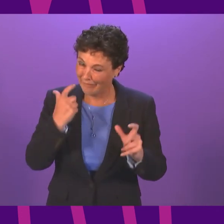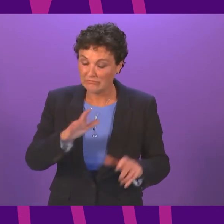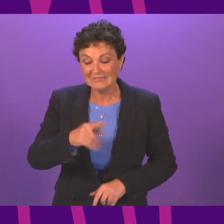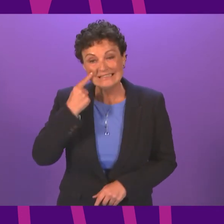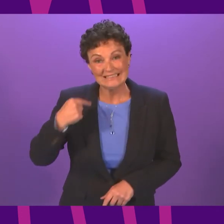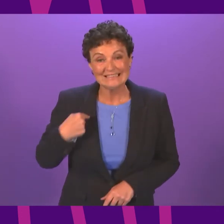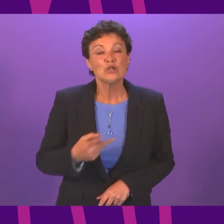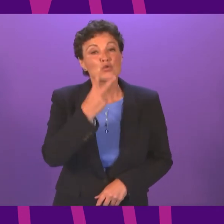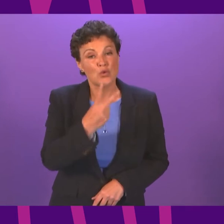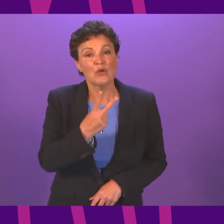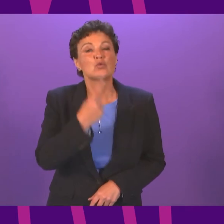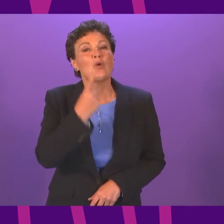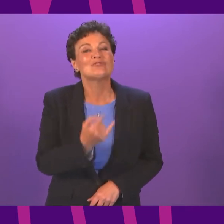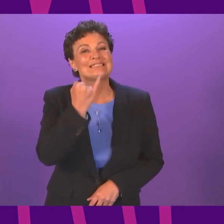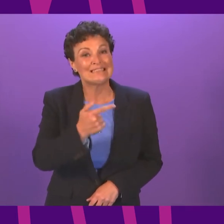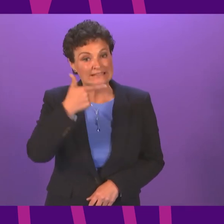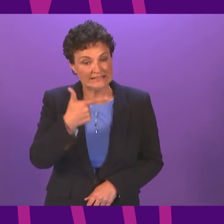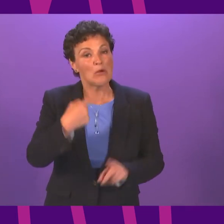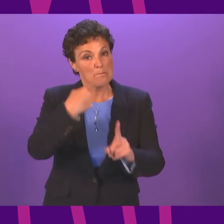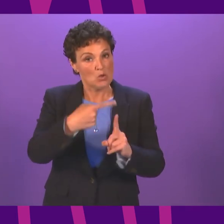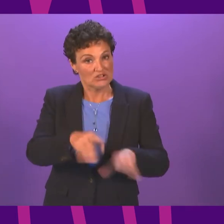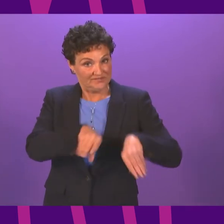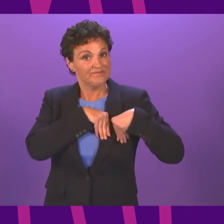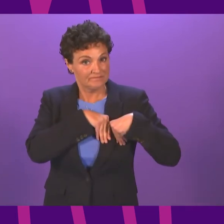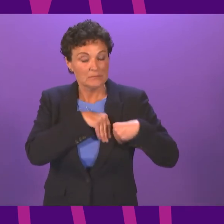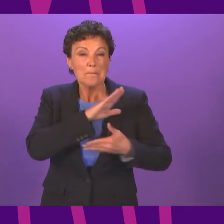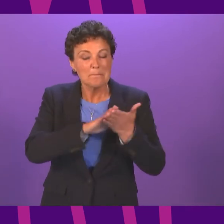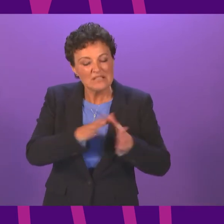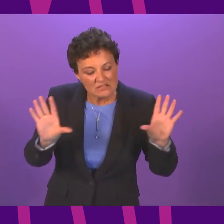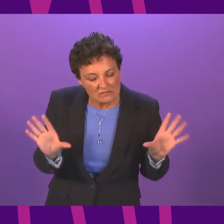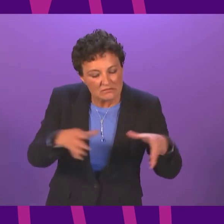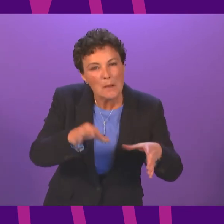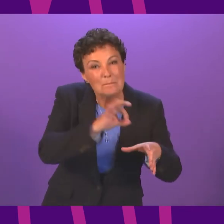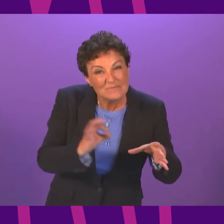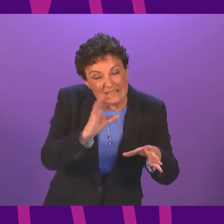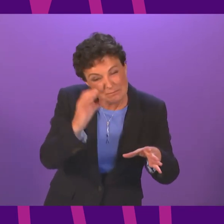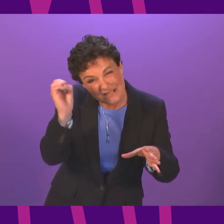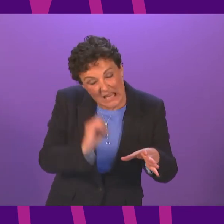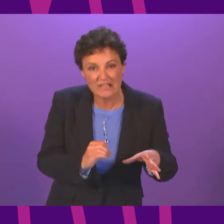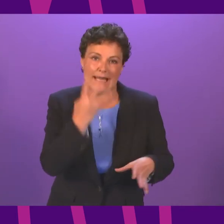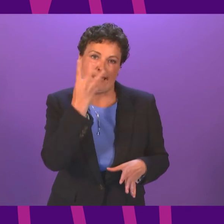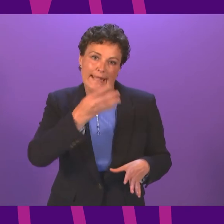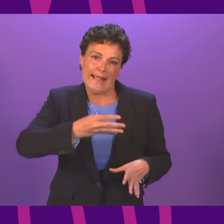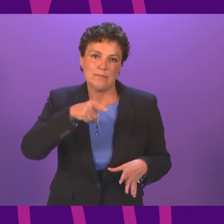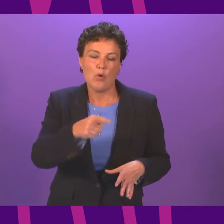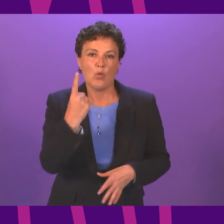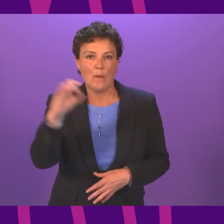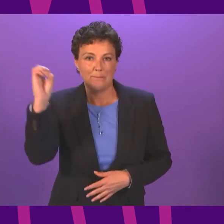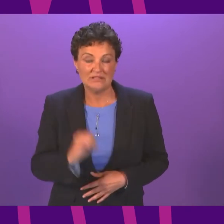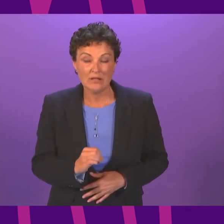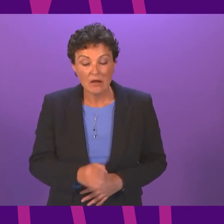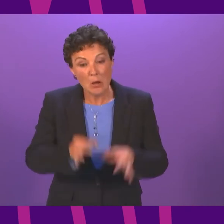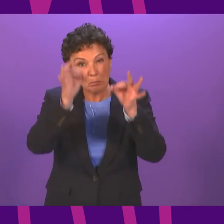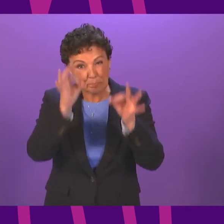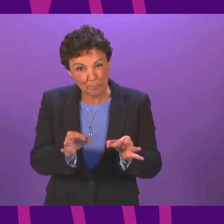,167 positive cases were reported. That is a positivity rate of 9.1%. The total number of confirmed